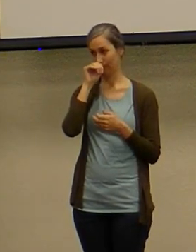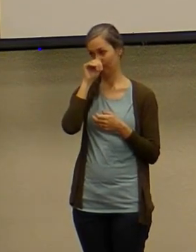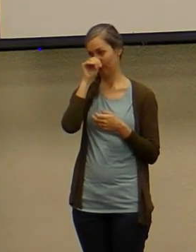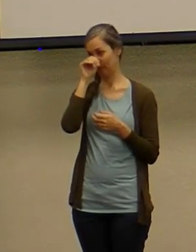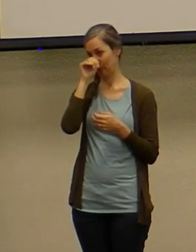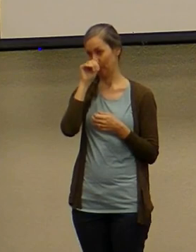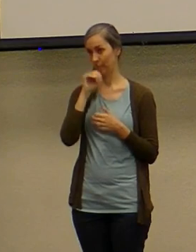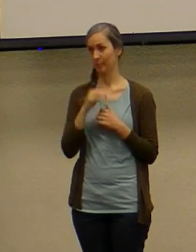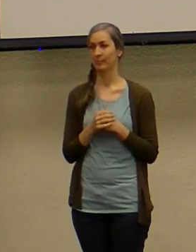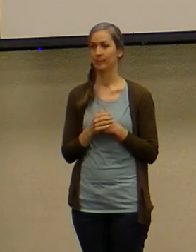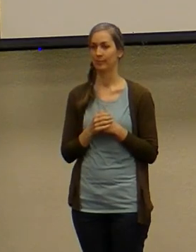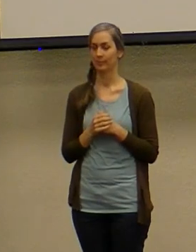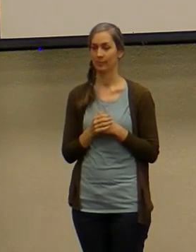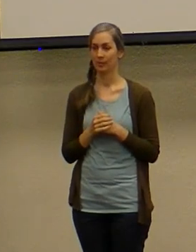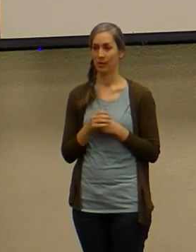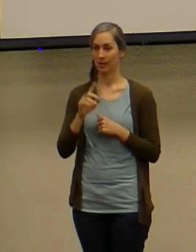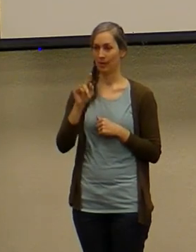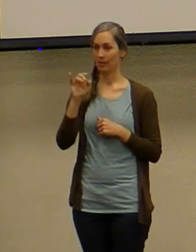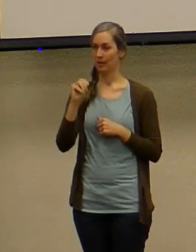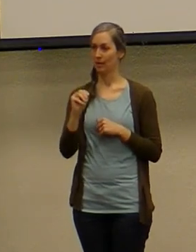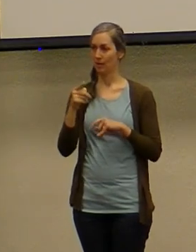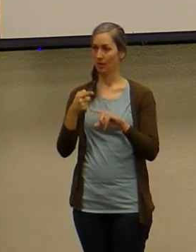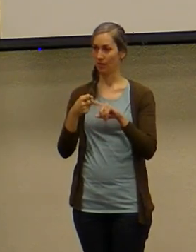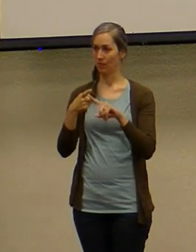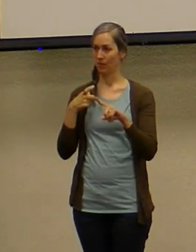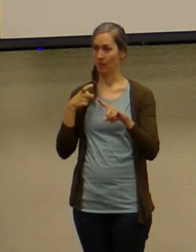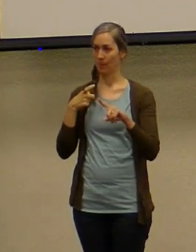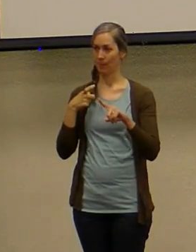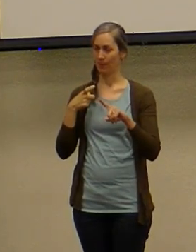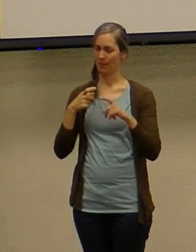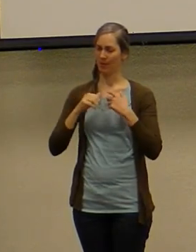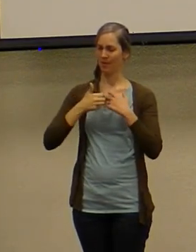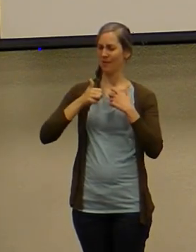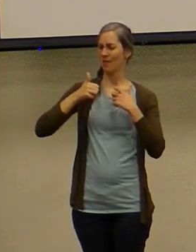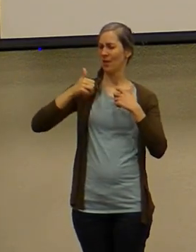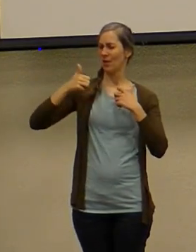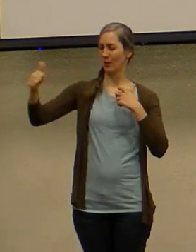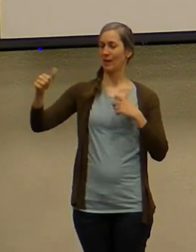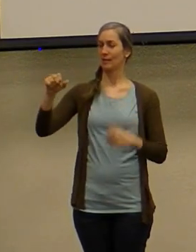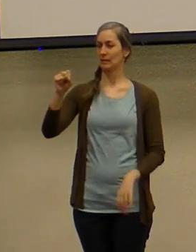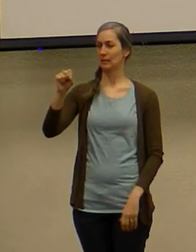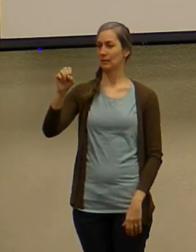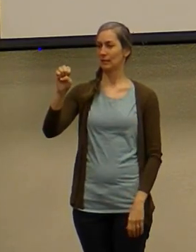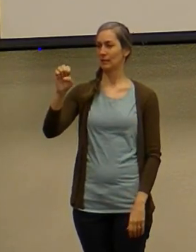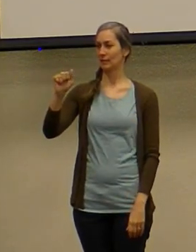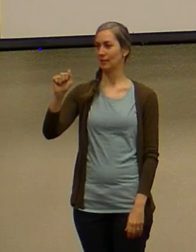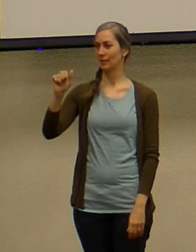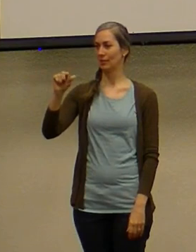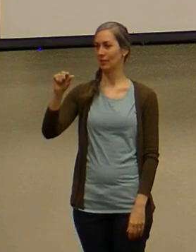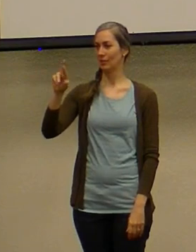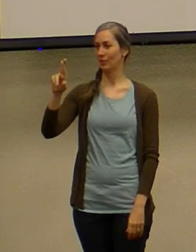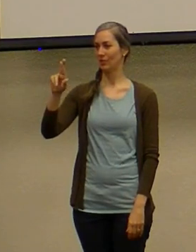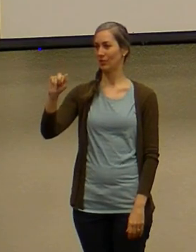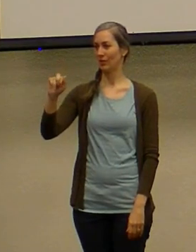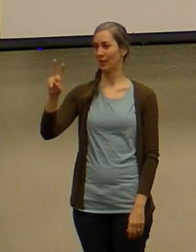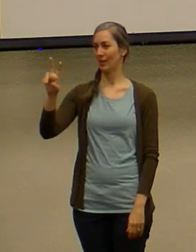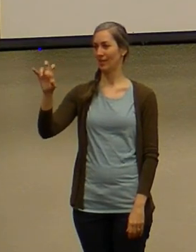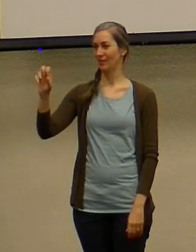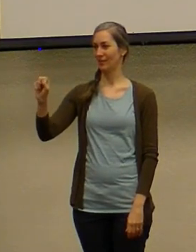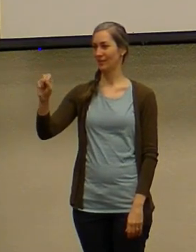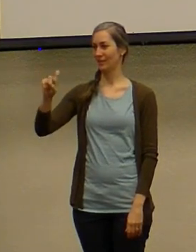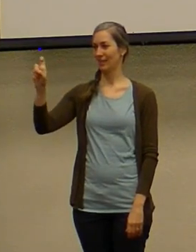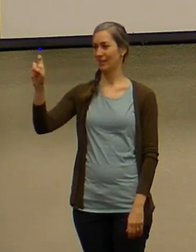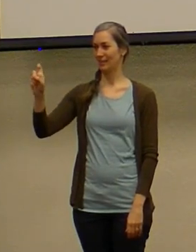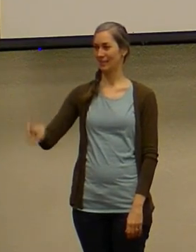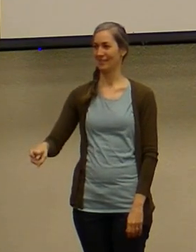before sunset timothy came from the long long faraway place of seagraves texas it's a long and arduous journey to get to